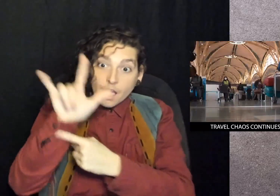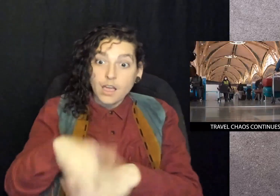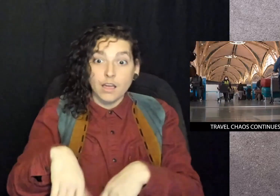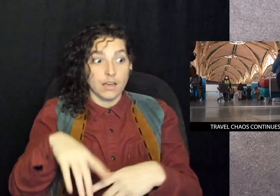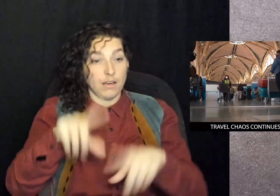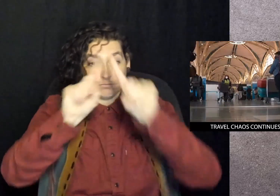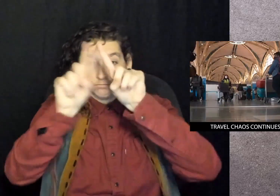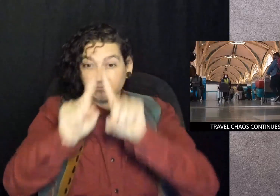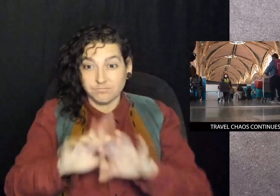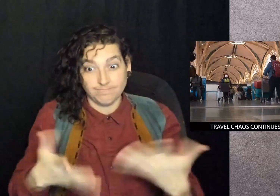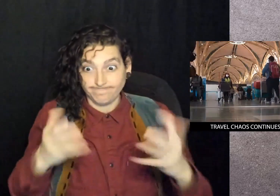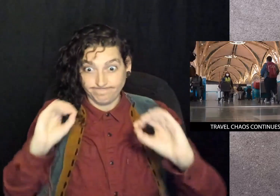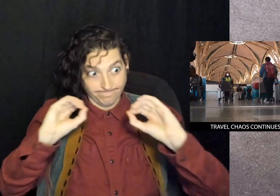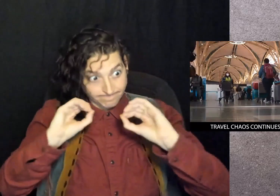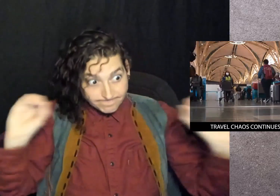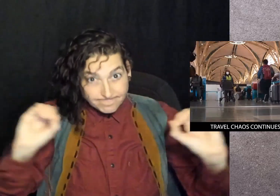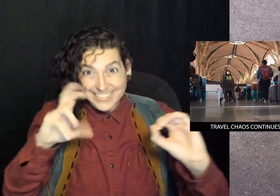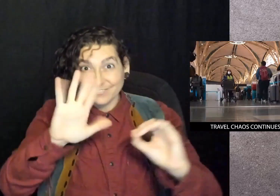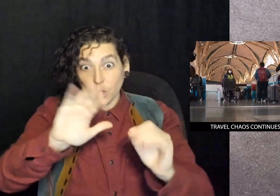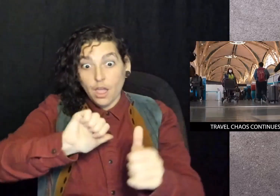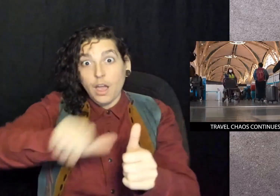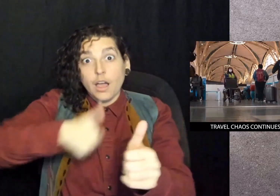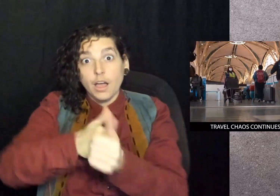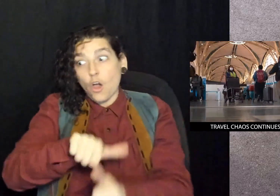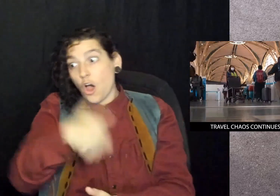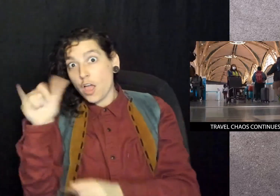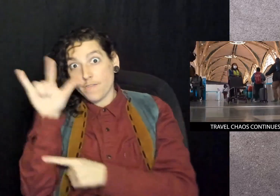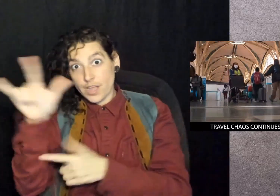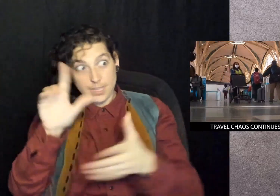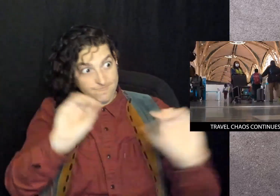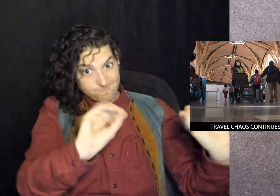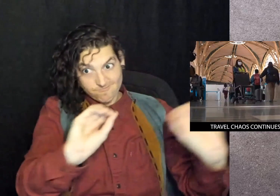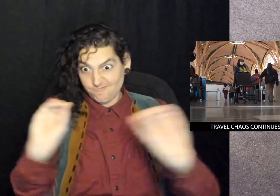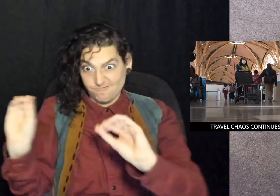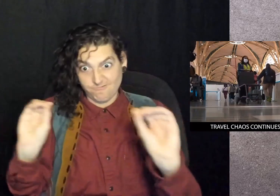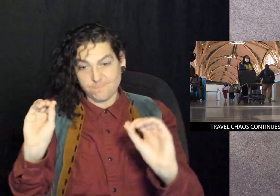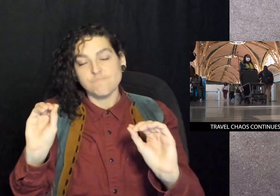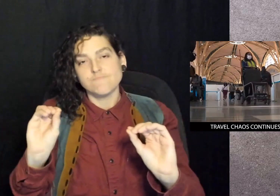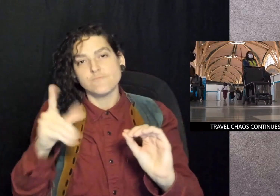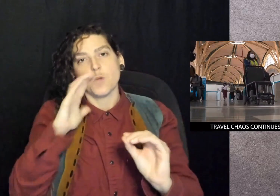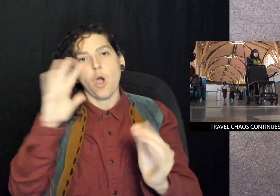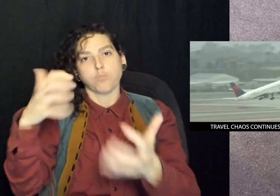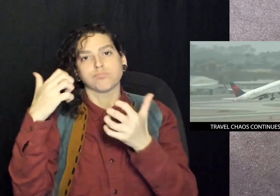portions of your flight are canceled and you don't take an alternate flight.